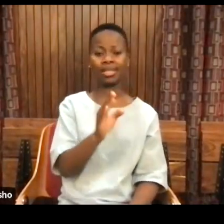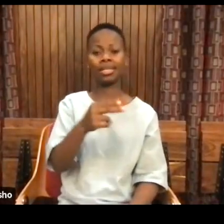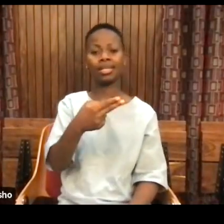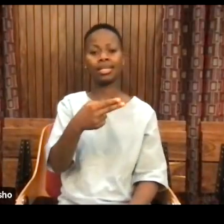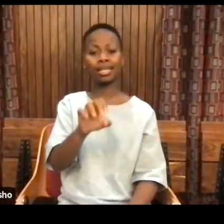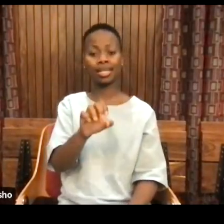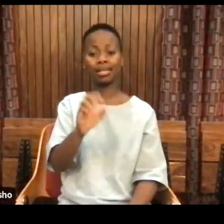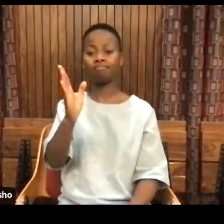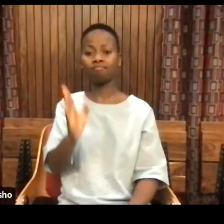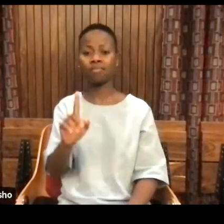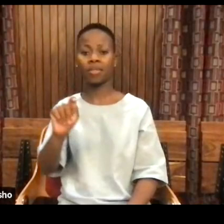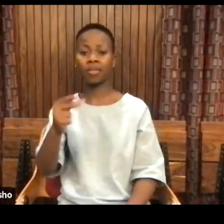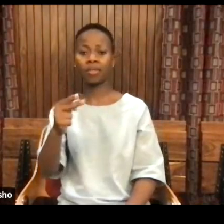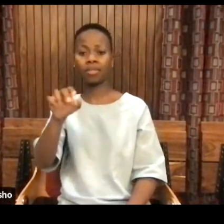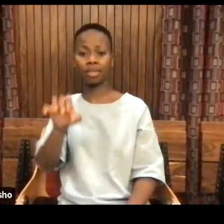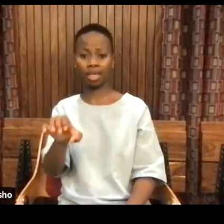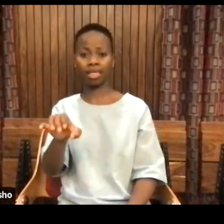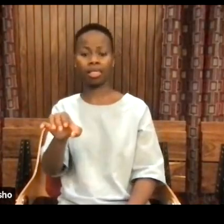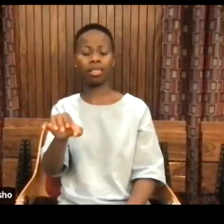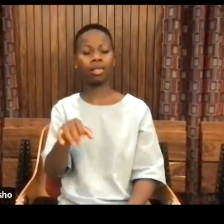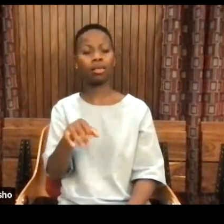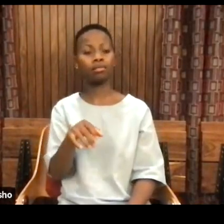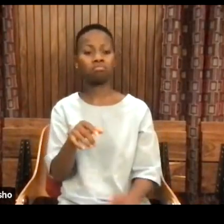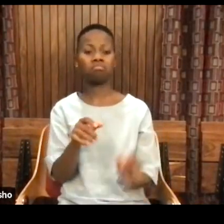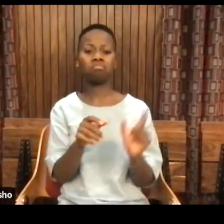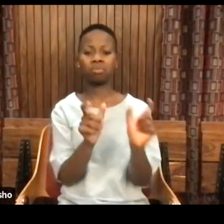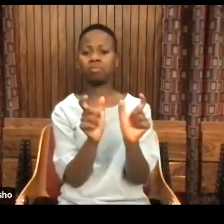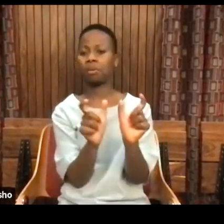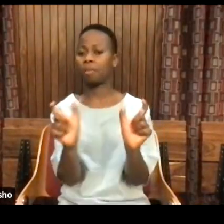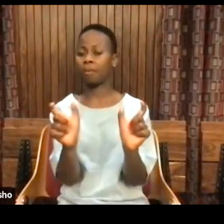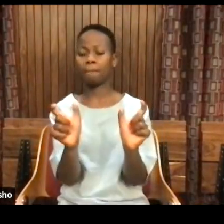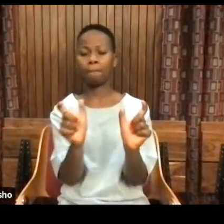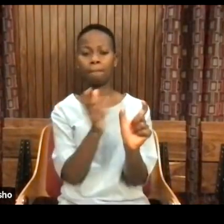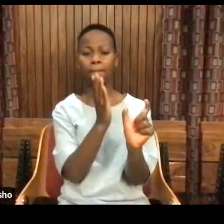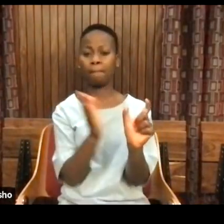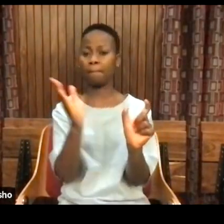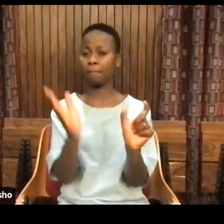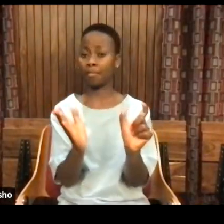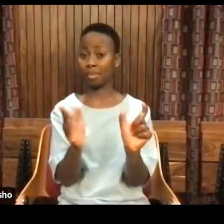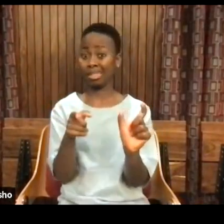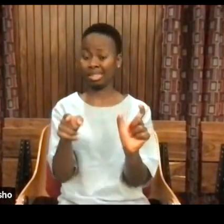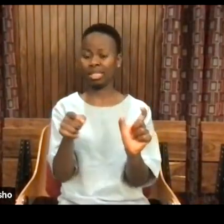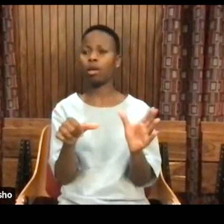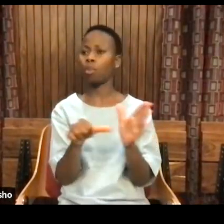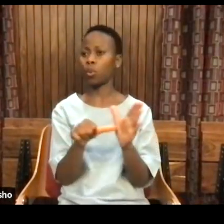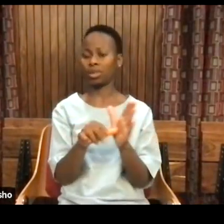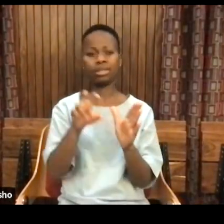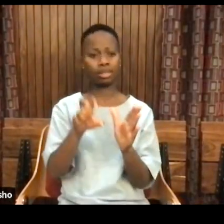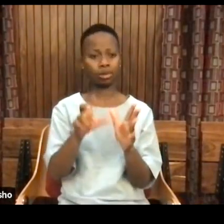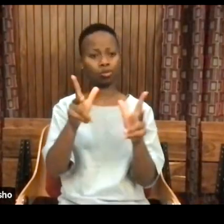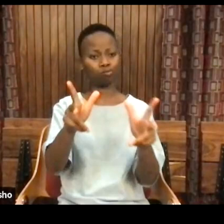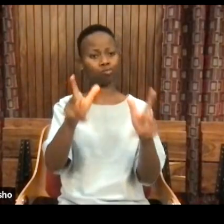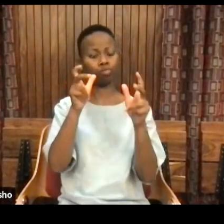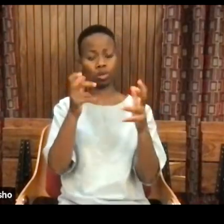And there are many ways in which that is very important for us to affirm today.